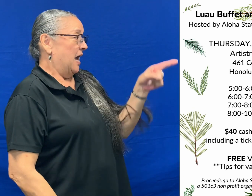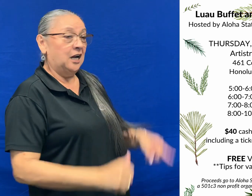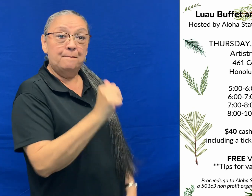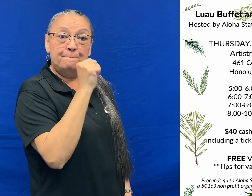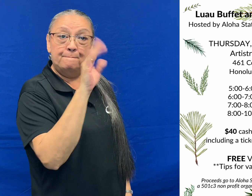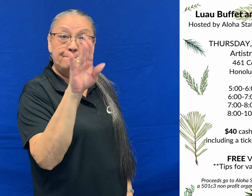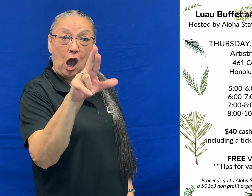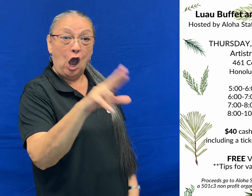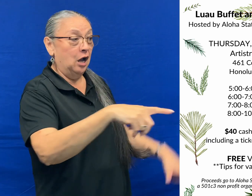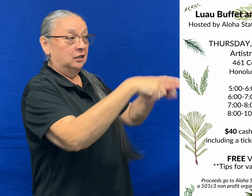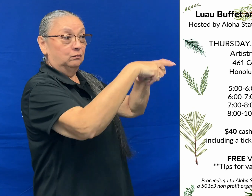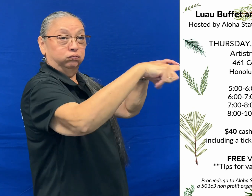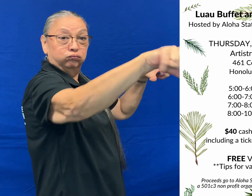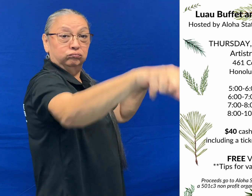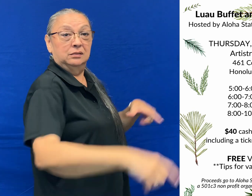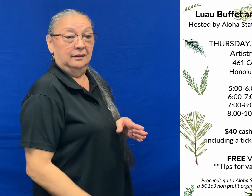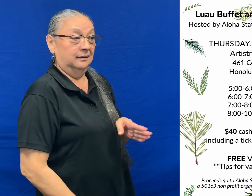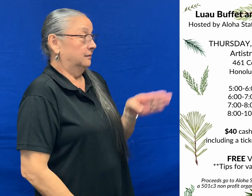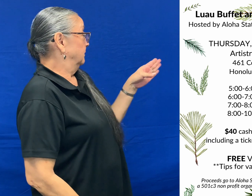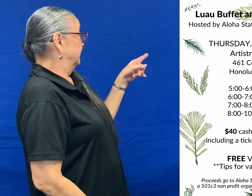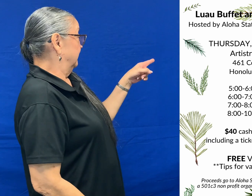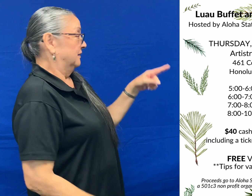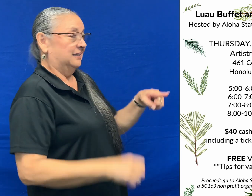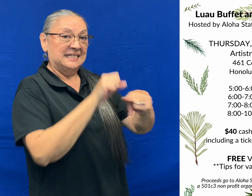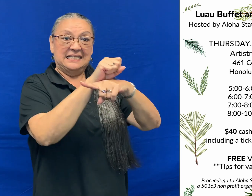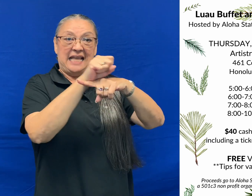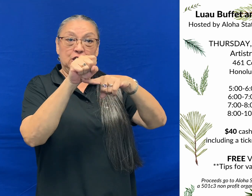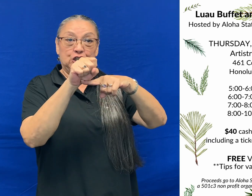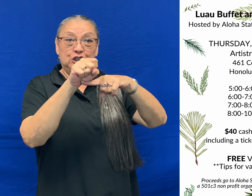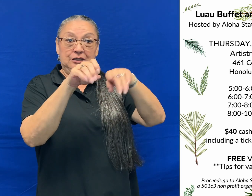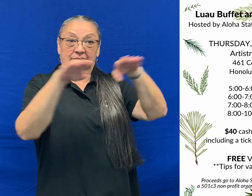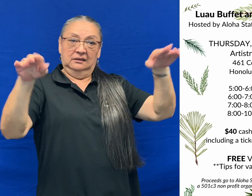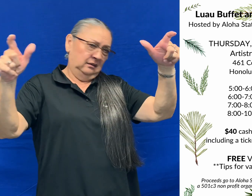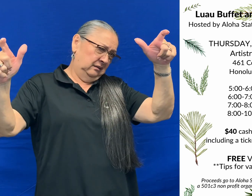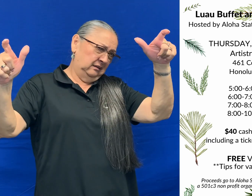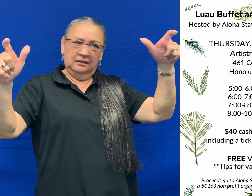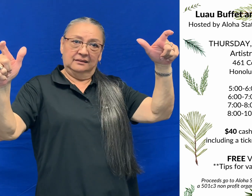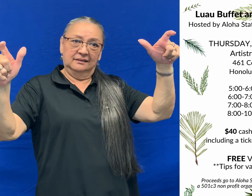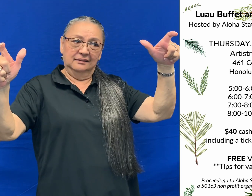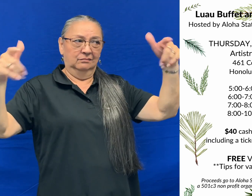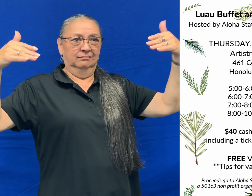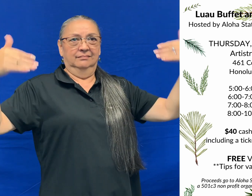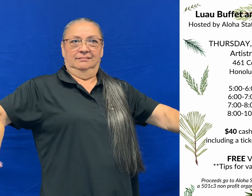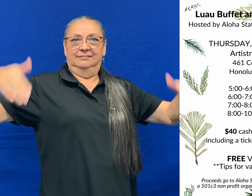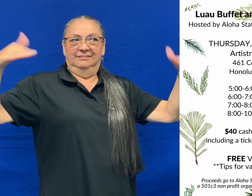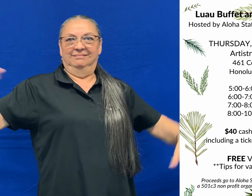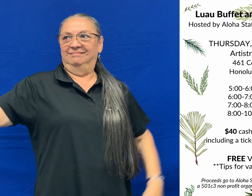The bar is in the middle. And a huge stage to the left of the bar. The